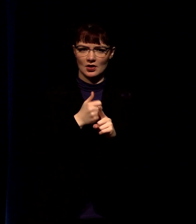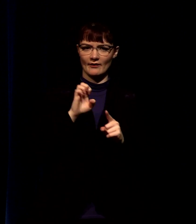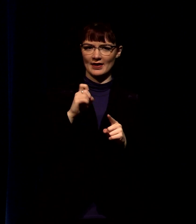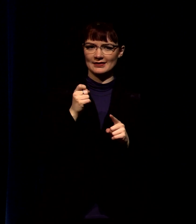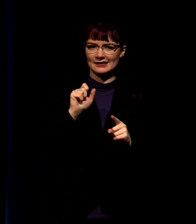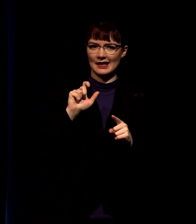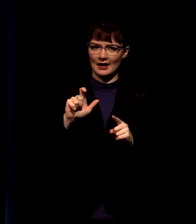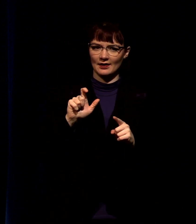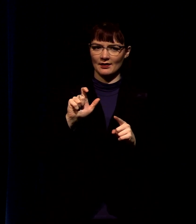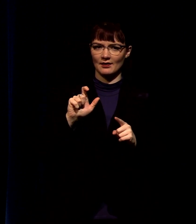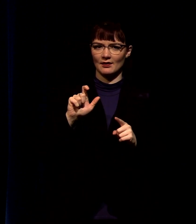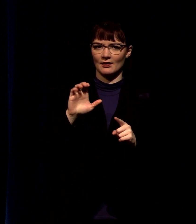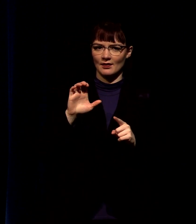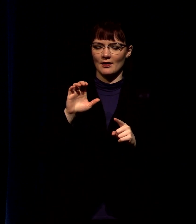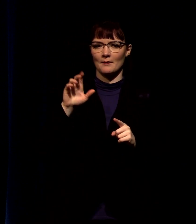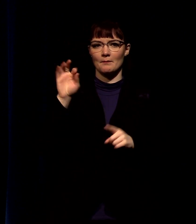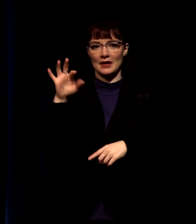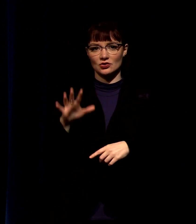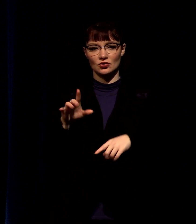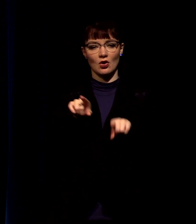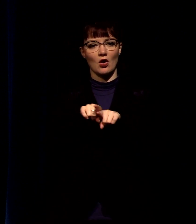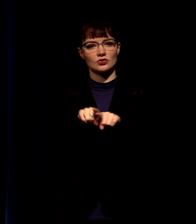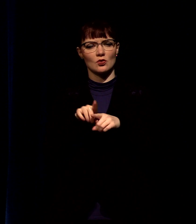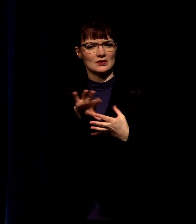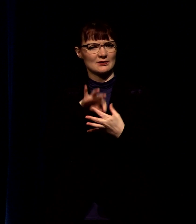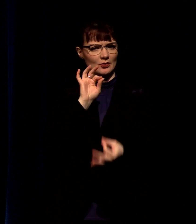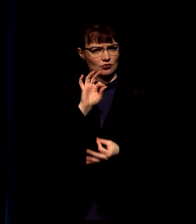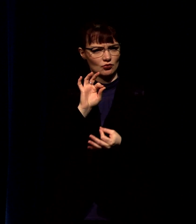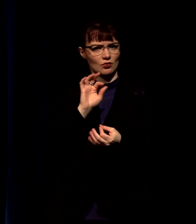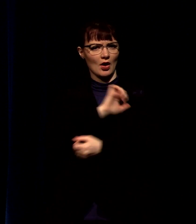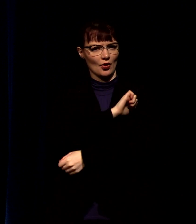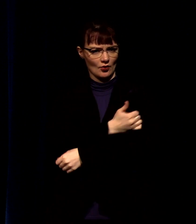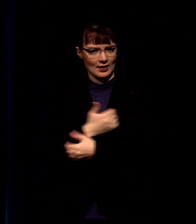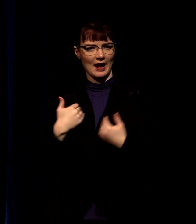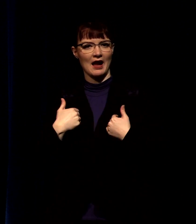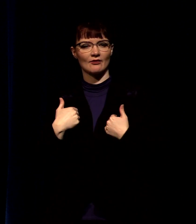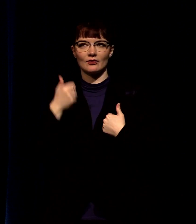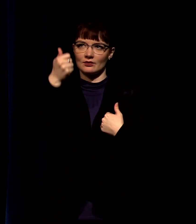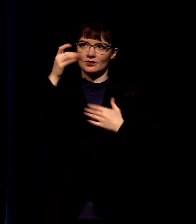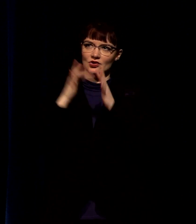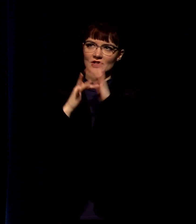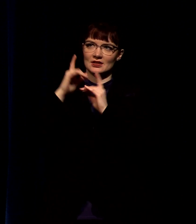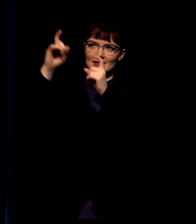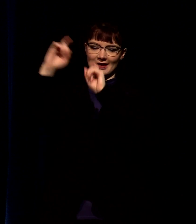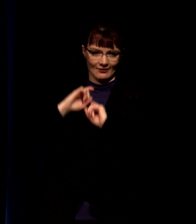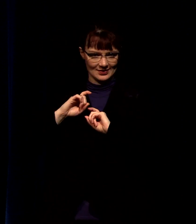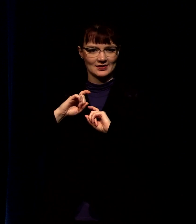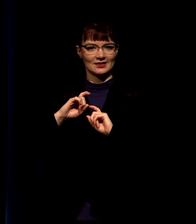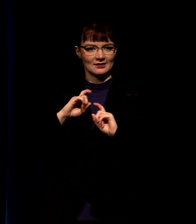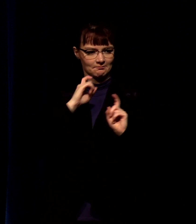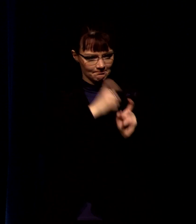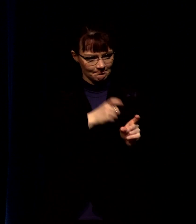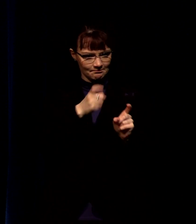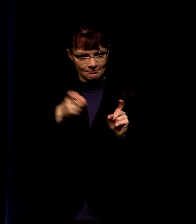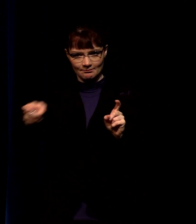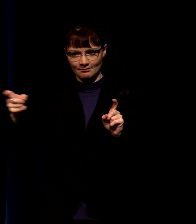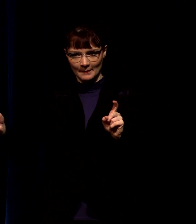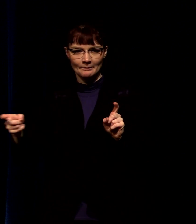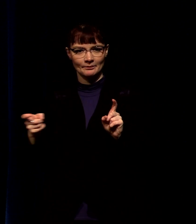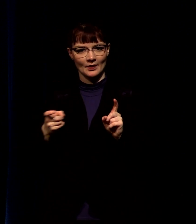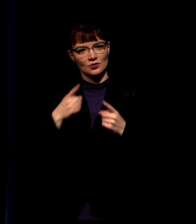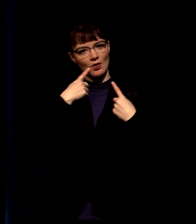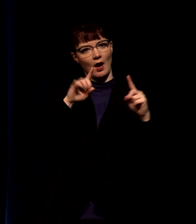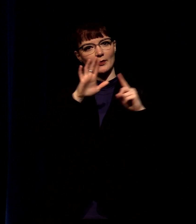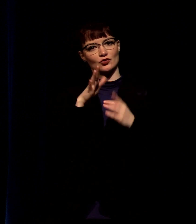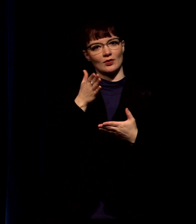pastor at a church like this it's also it's a spiritual authority that is given by jesus himself to accomplish the task as